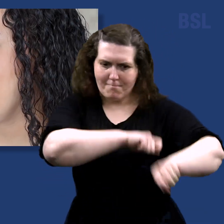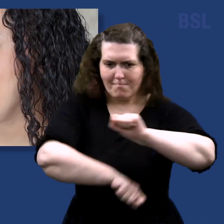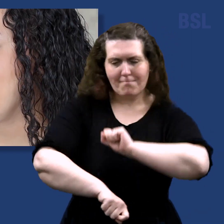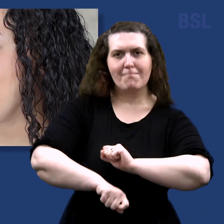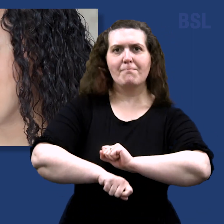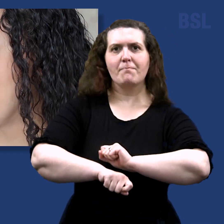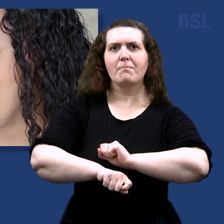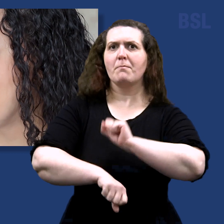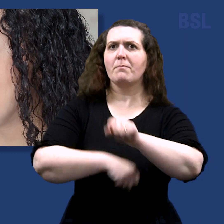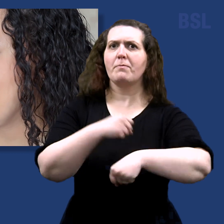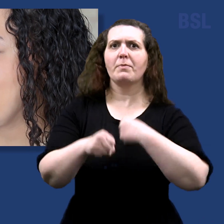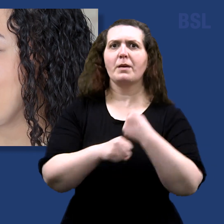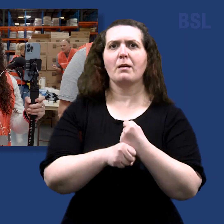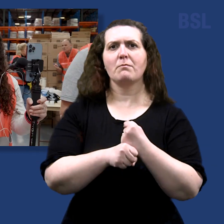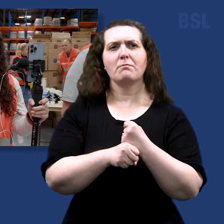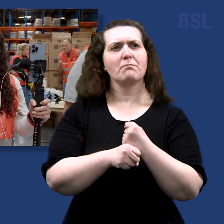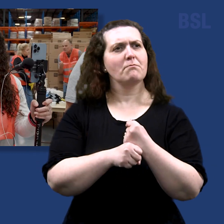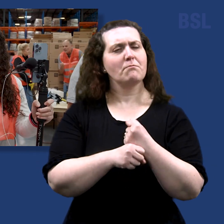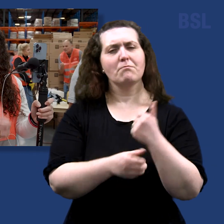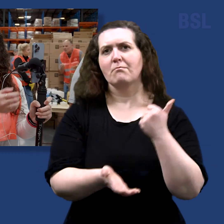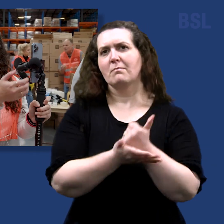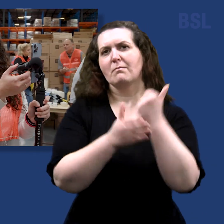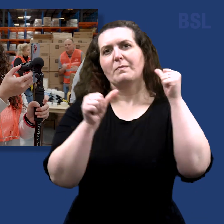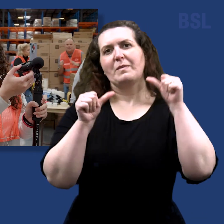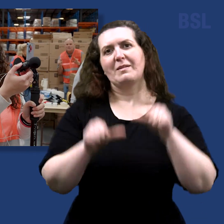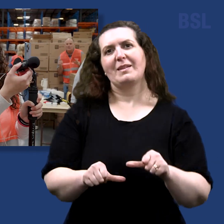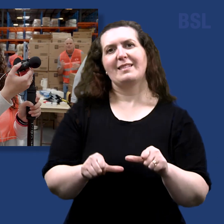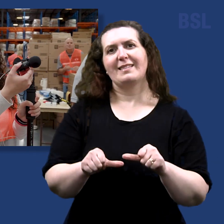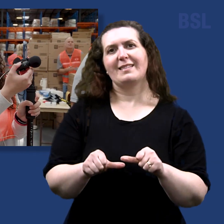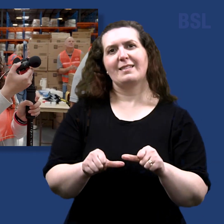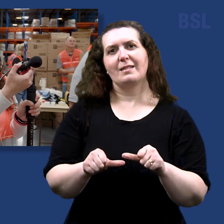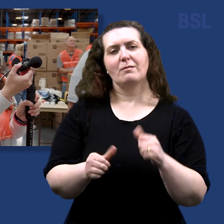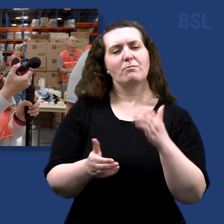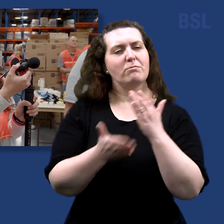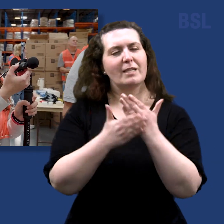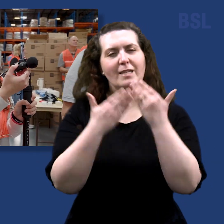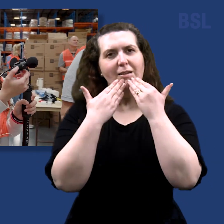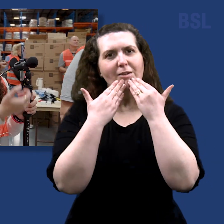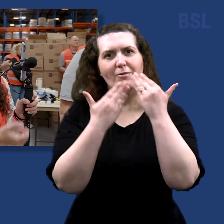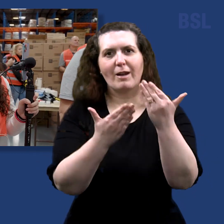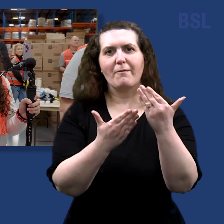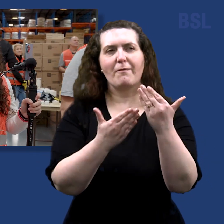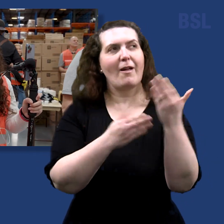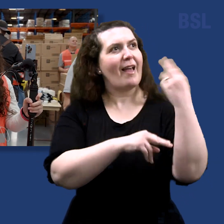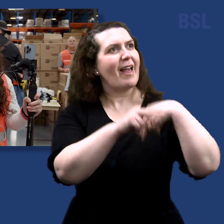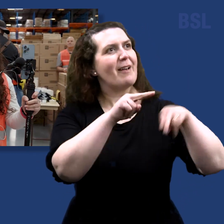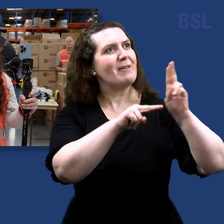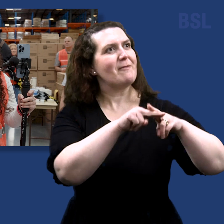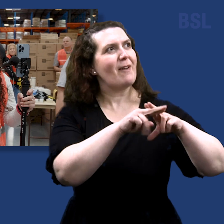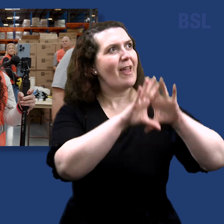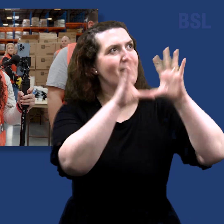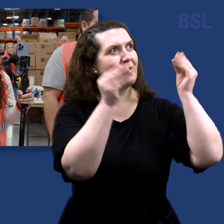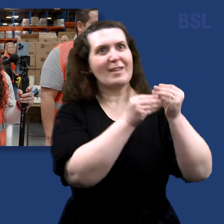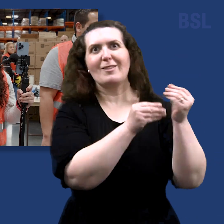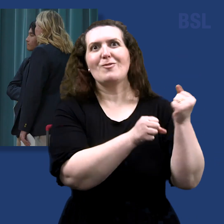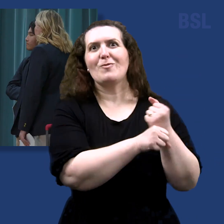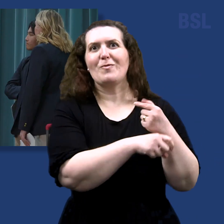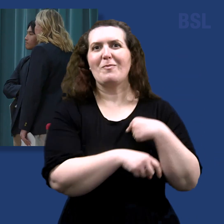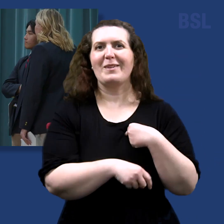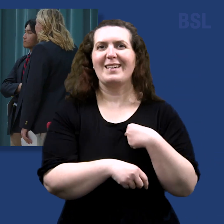a great blessing. And I am just grateful to Heavenly Father for everything that he's given me. The passion and